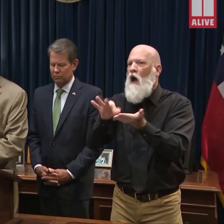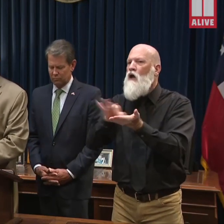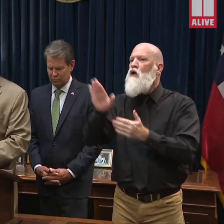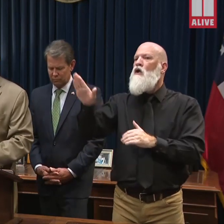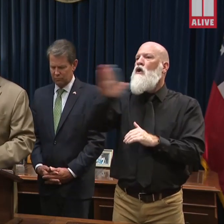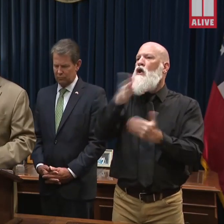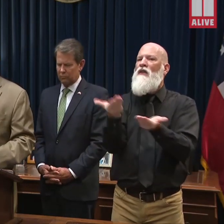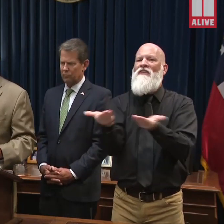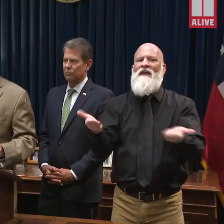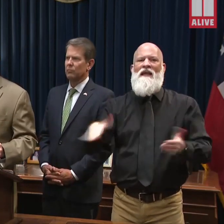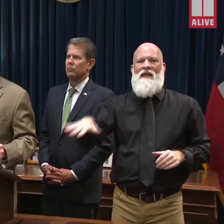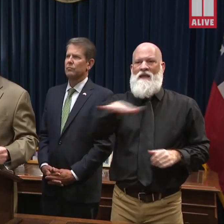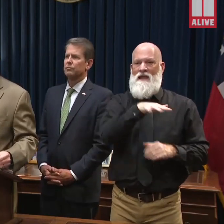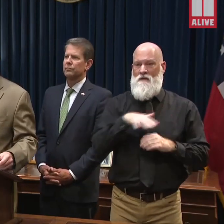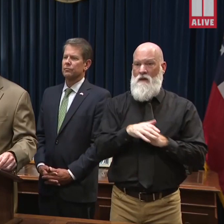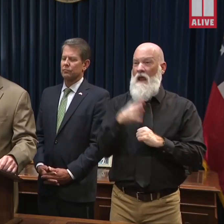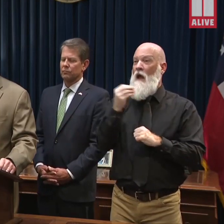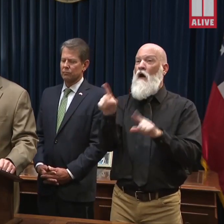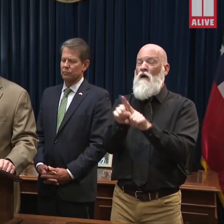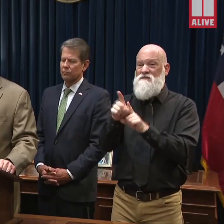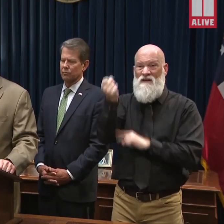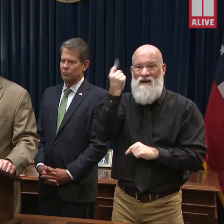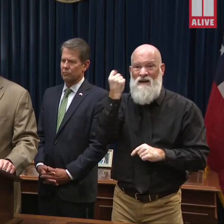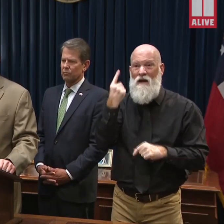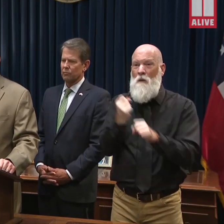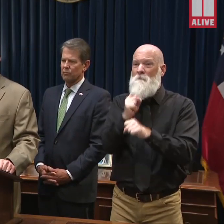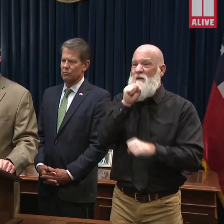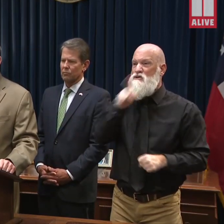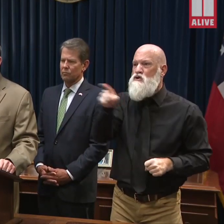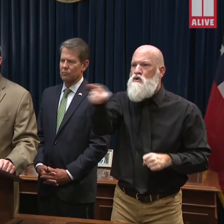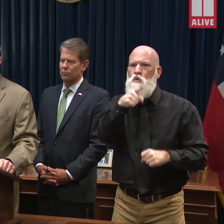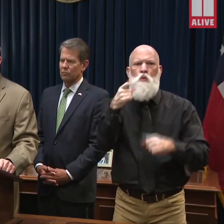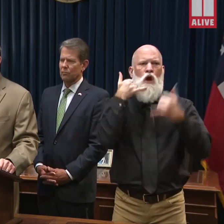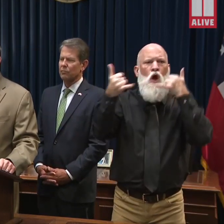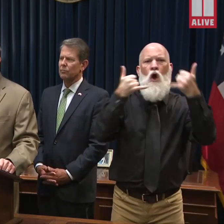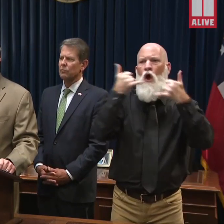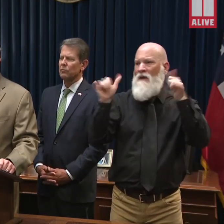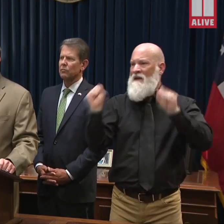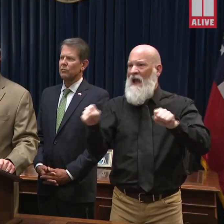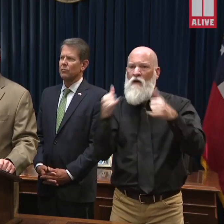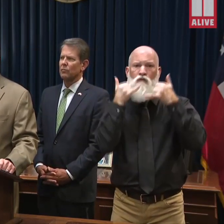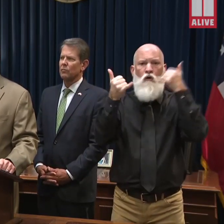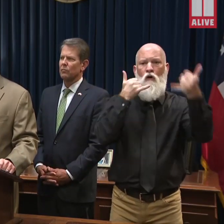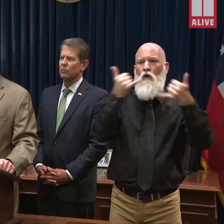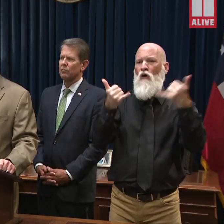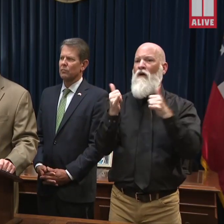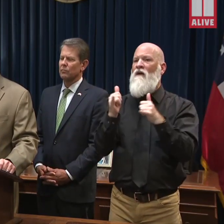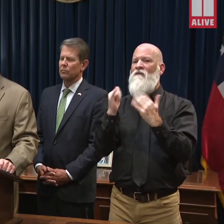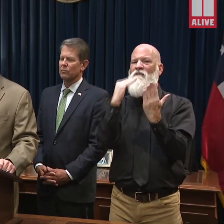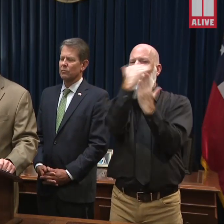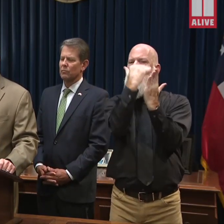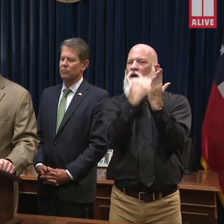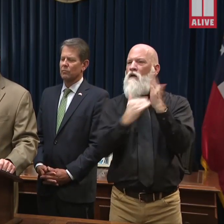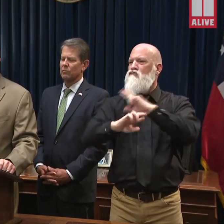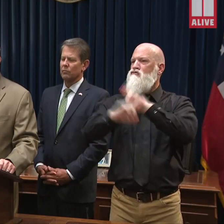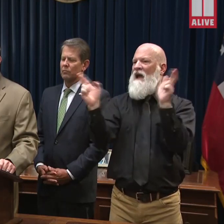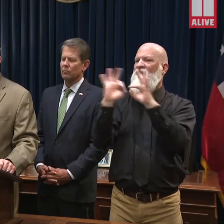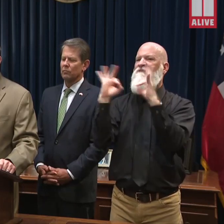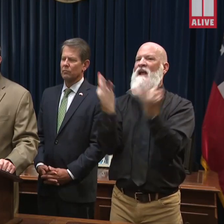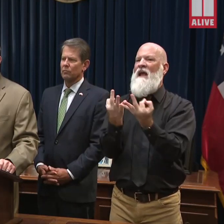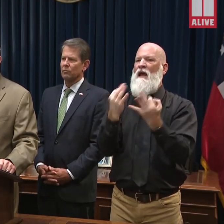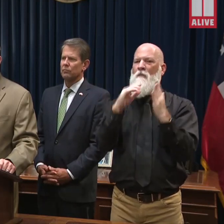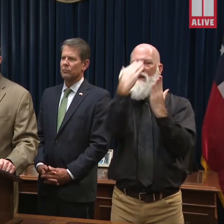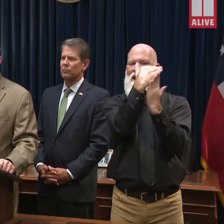safeguarding the important documents. Starting to build things like what we call a go kit, where you can